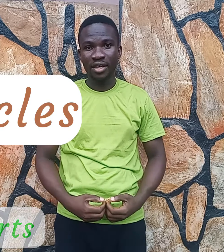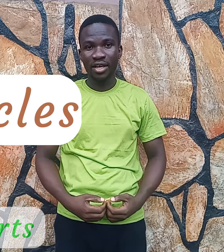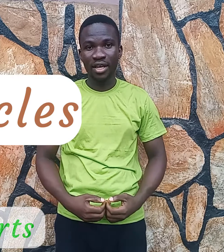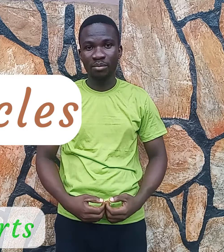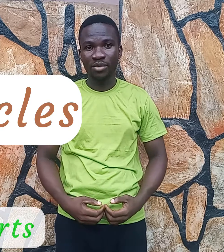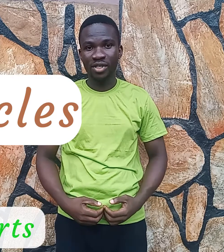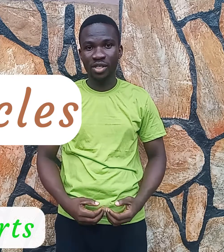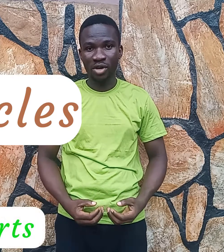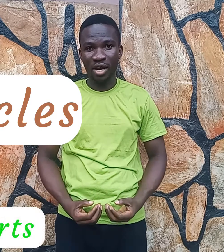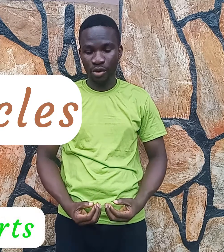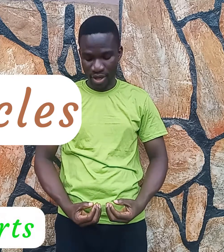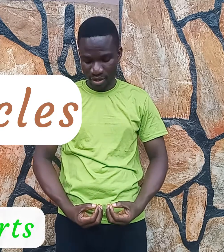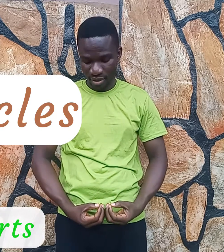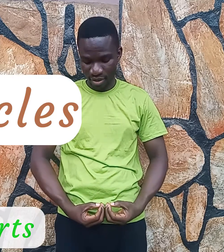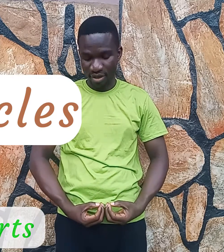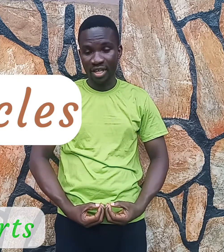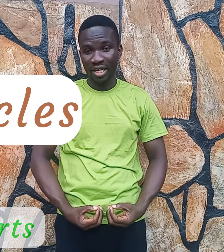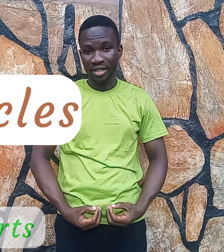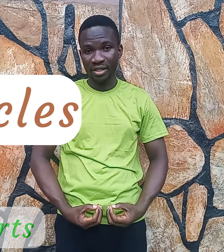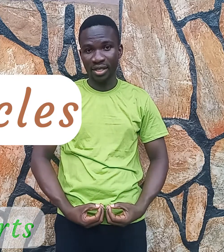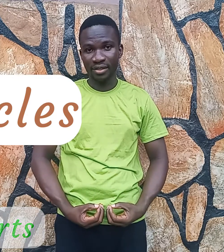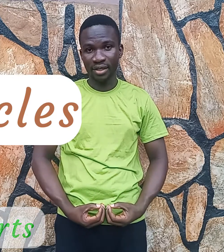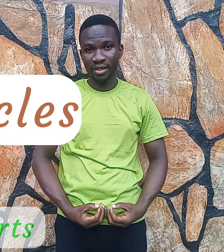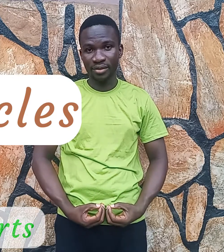venus though. testicles.